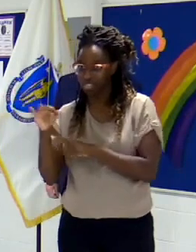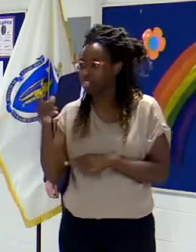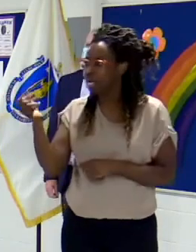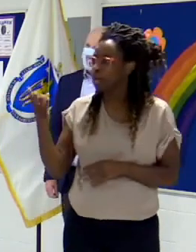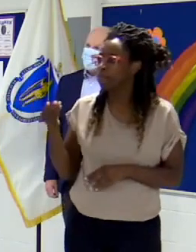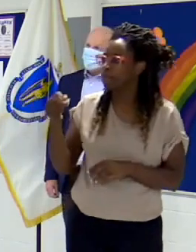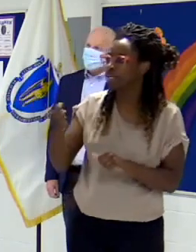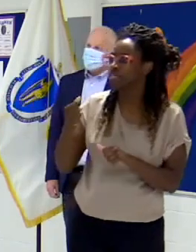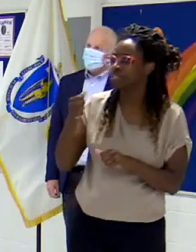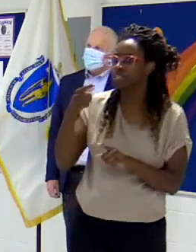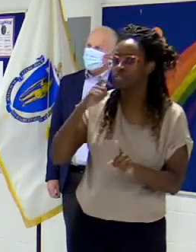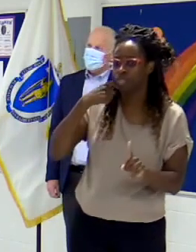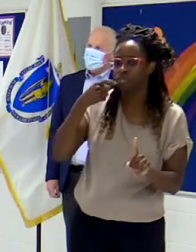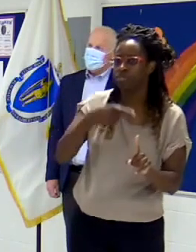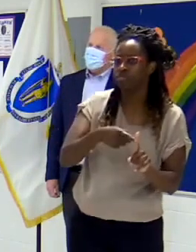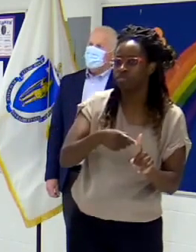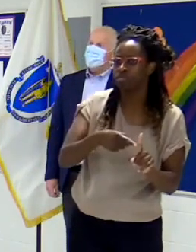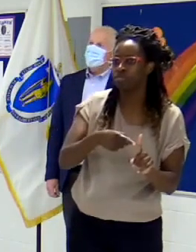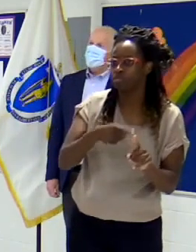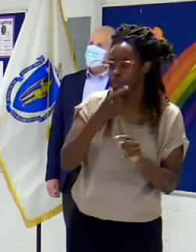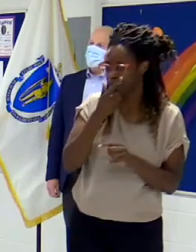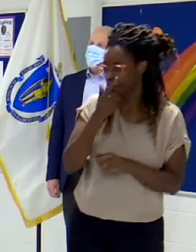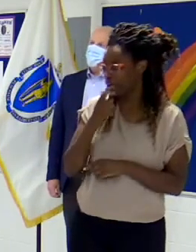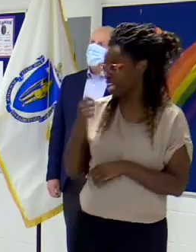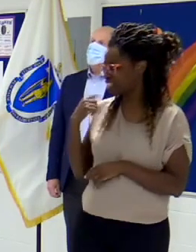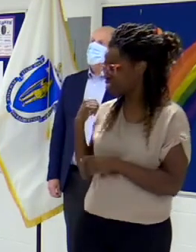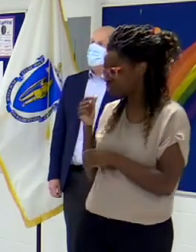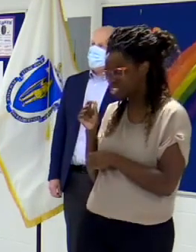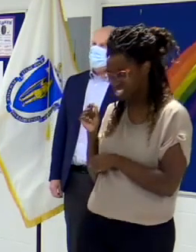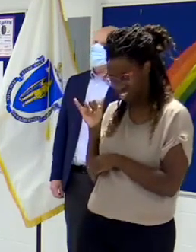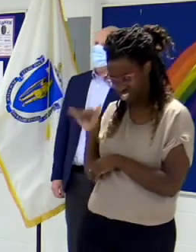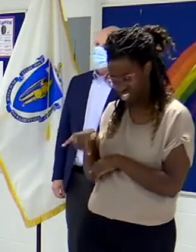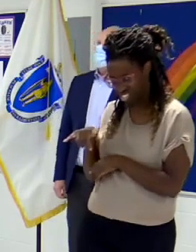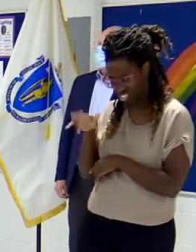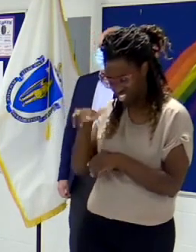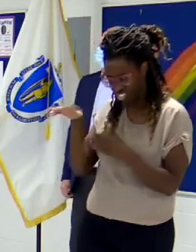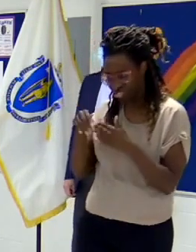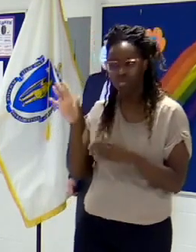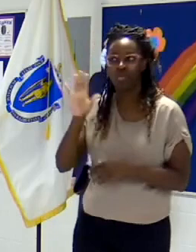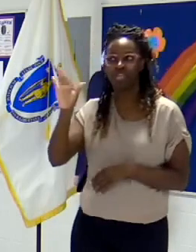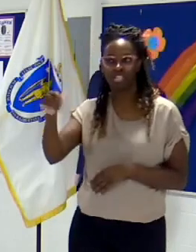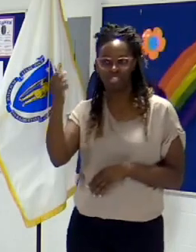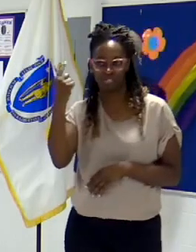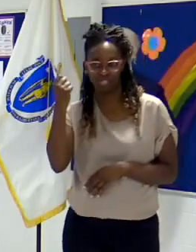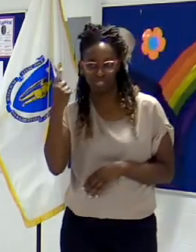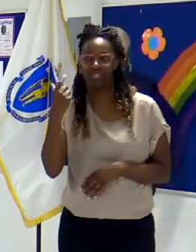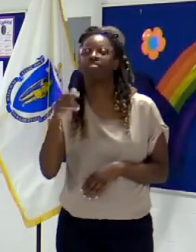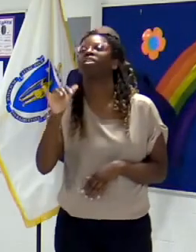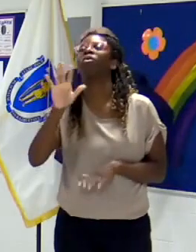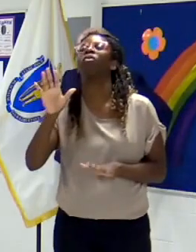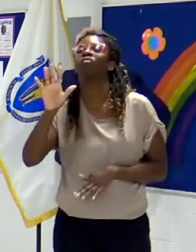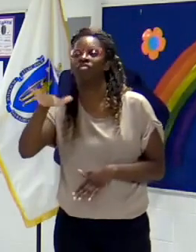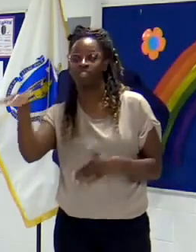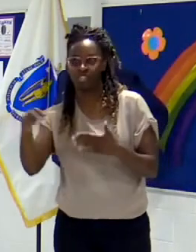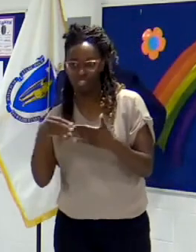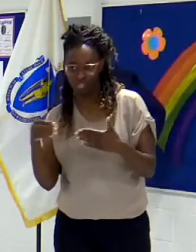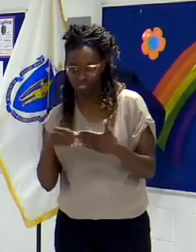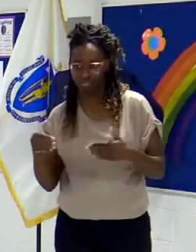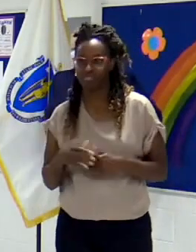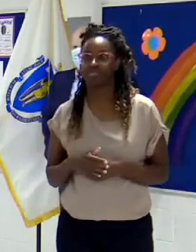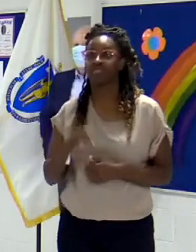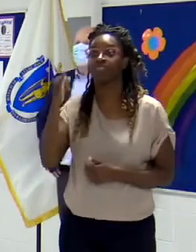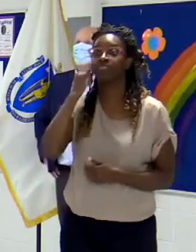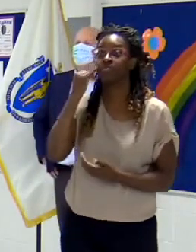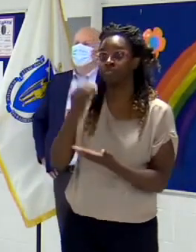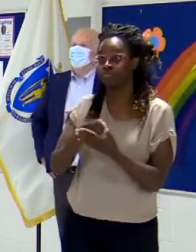is that the one you paid $33 for? No. Yeah, that was when you, that was 11. Yeah, $55, $55 if you bought 19,